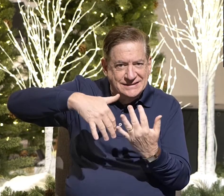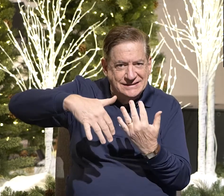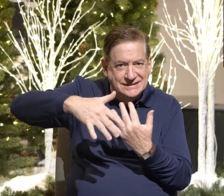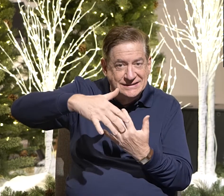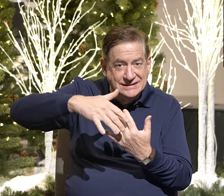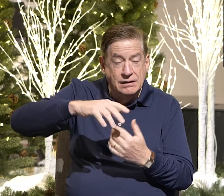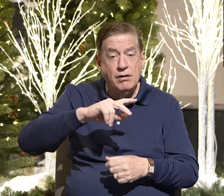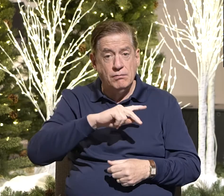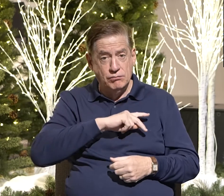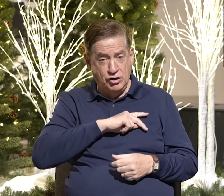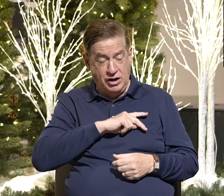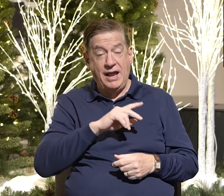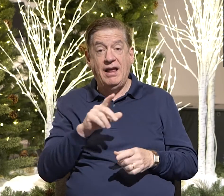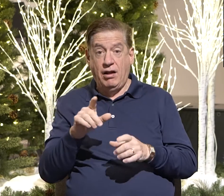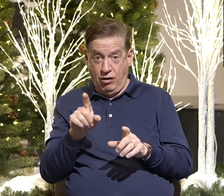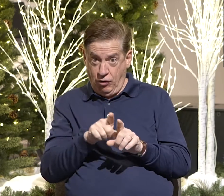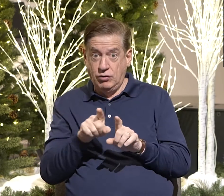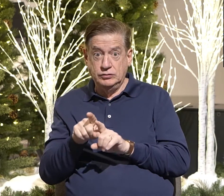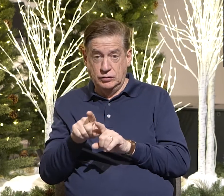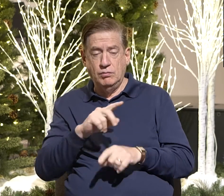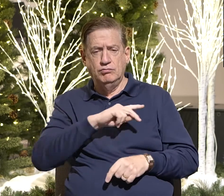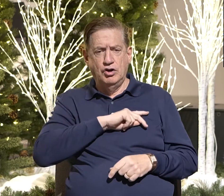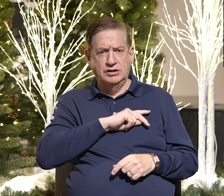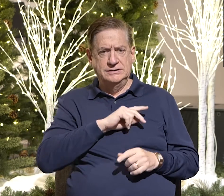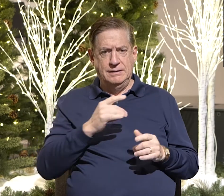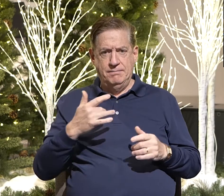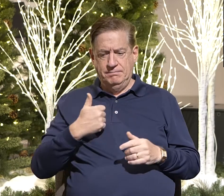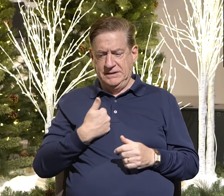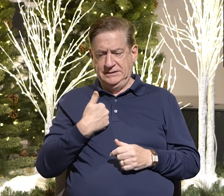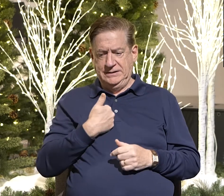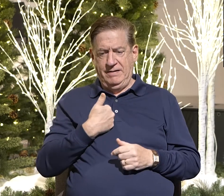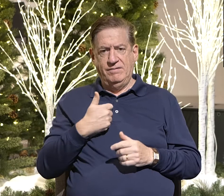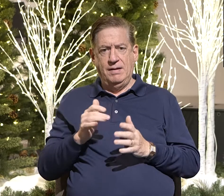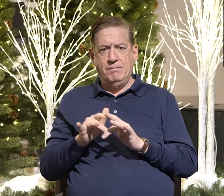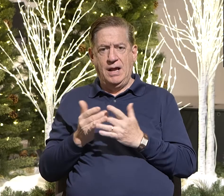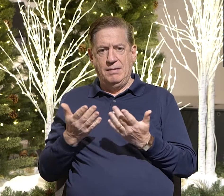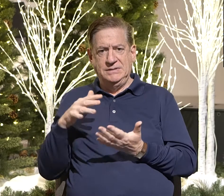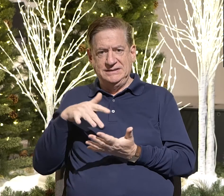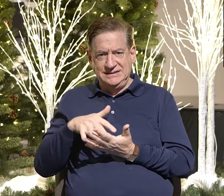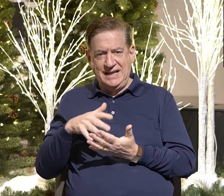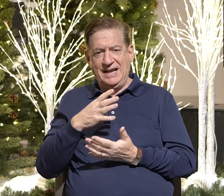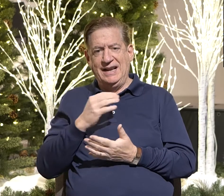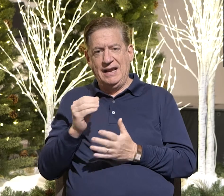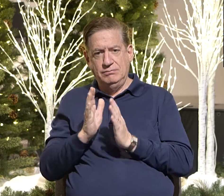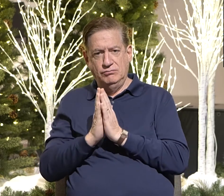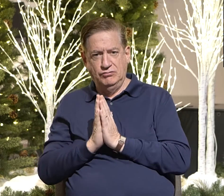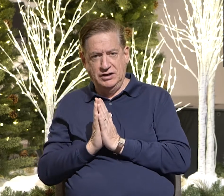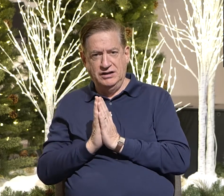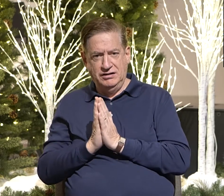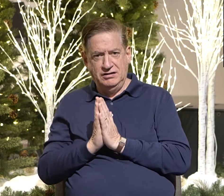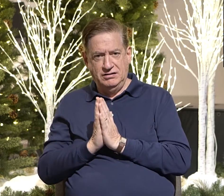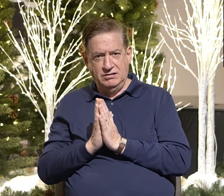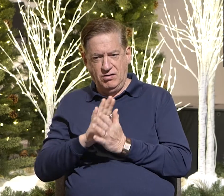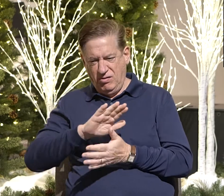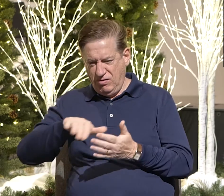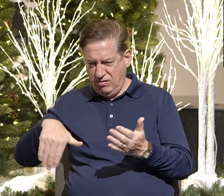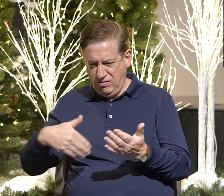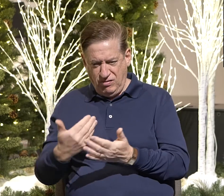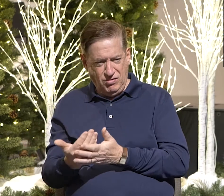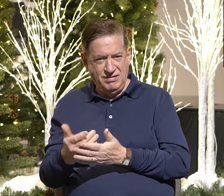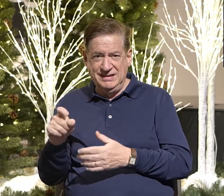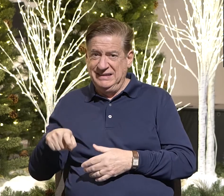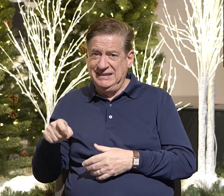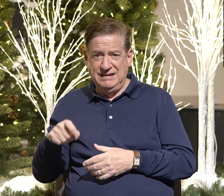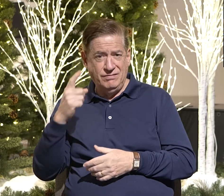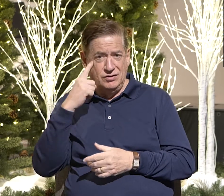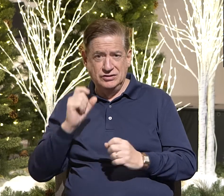study and prayer, reading the Bible. See, you can only survive. What's the best way to, when